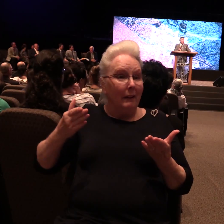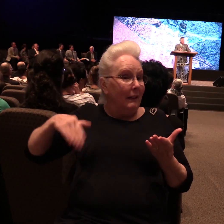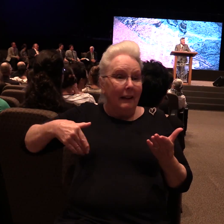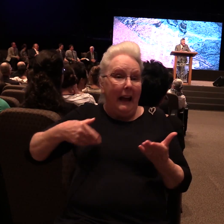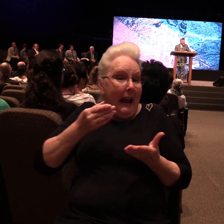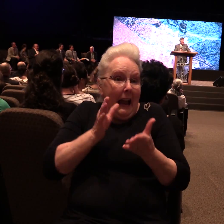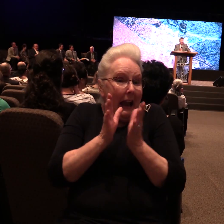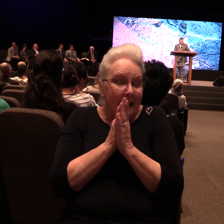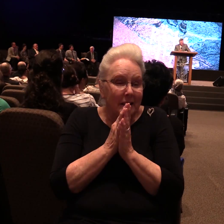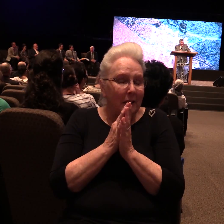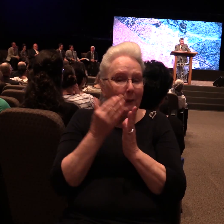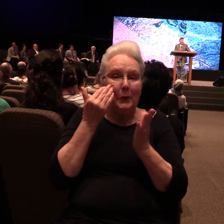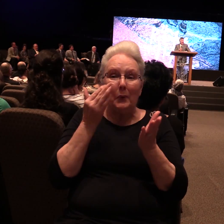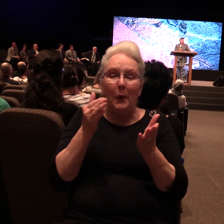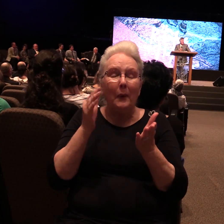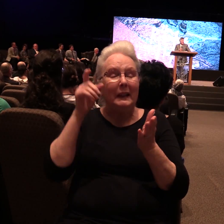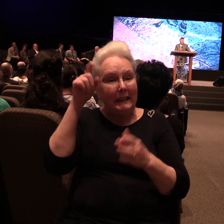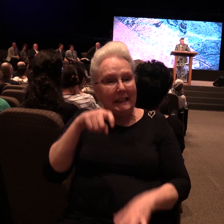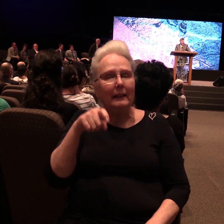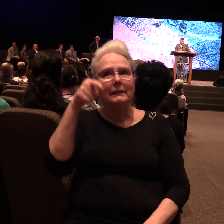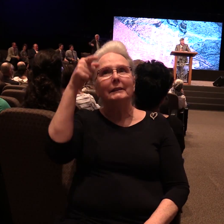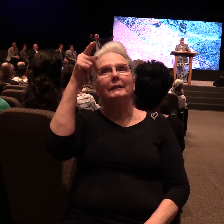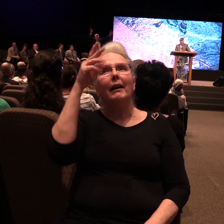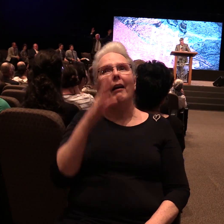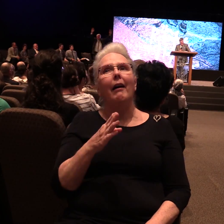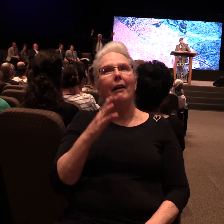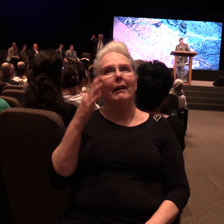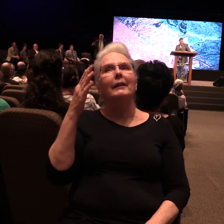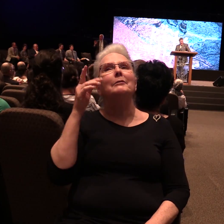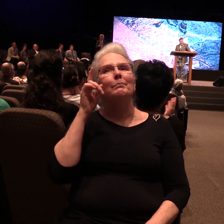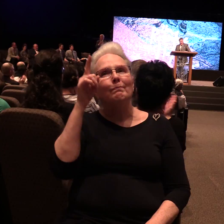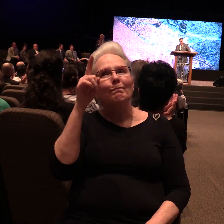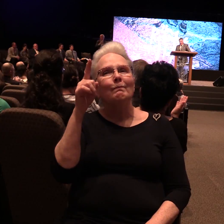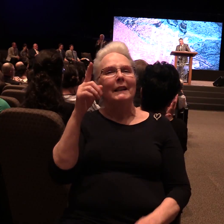don't even know we need. God's setting us up for a better level.